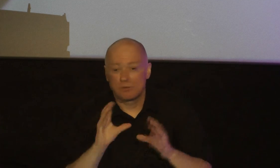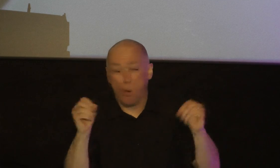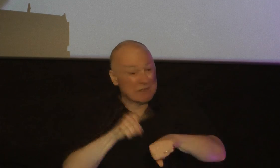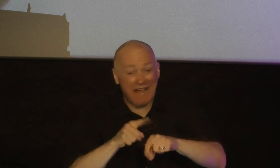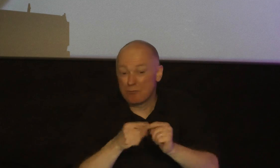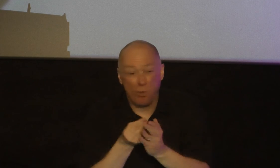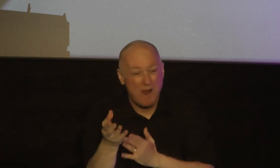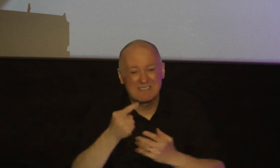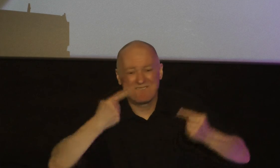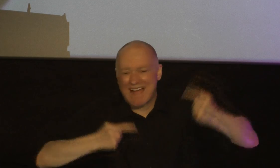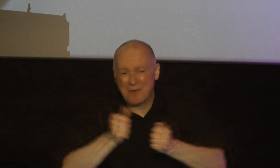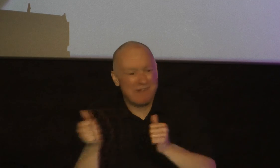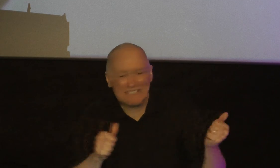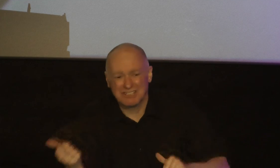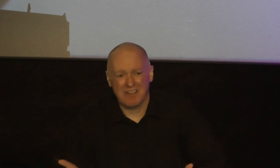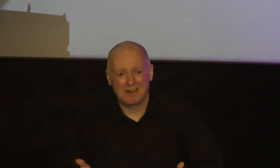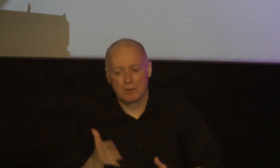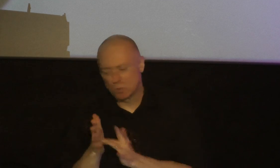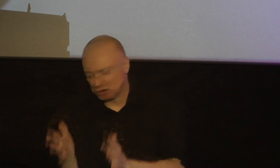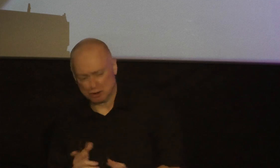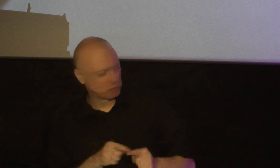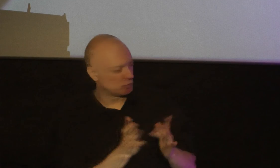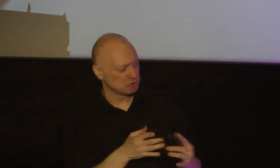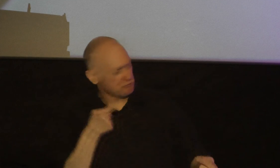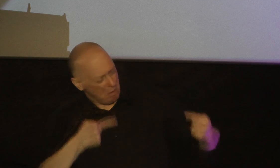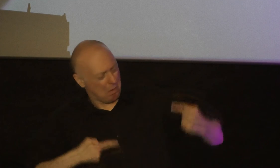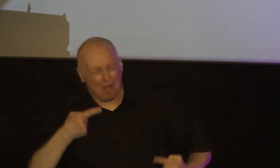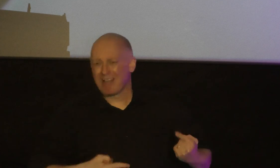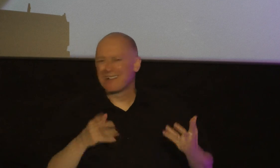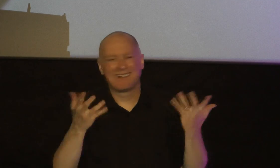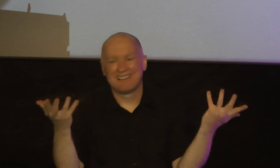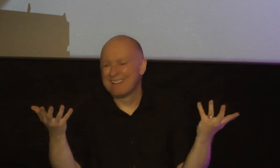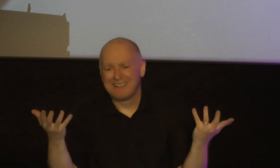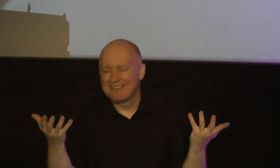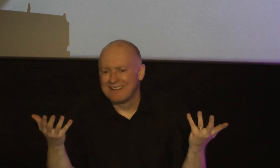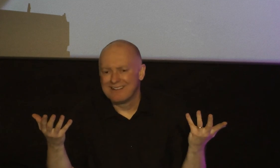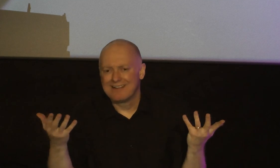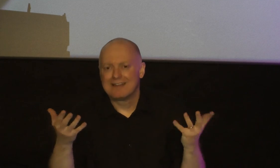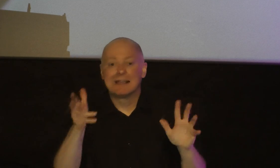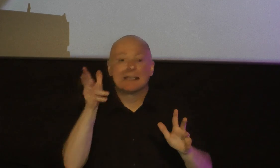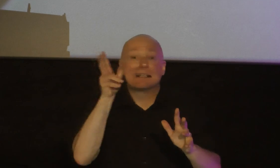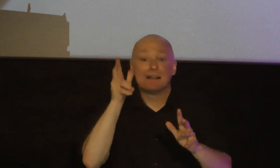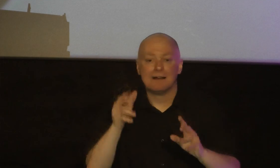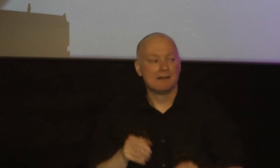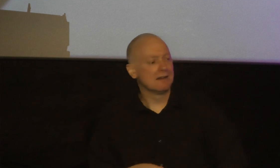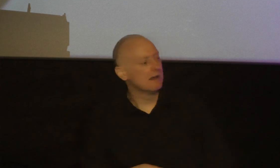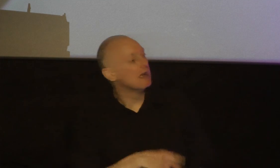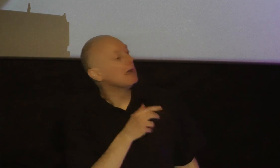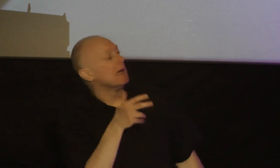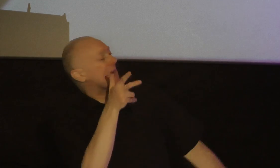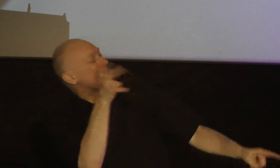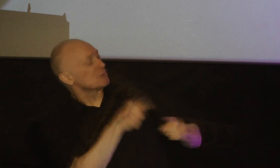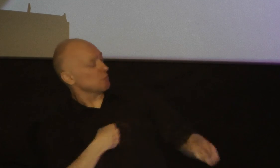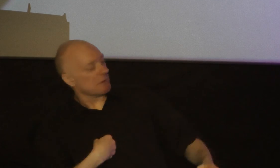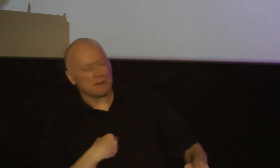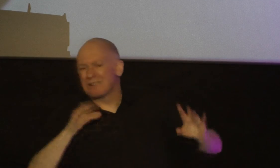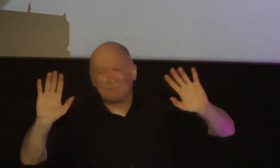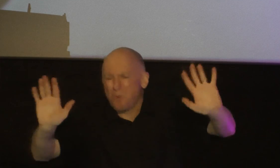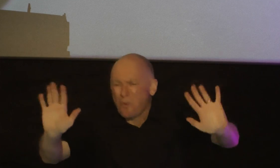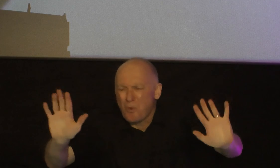and bickering and let me be heard and you have to hear me first like we have zero seconds to waste on